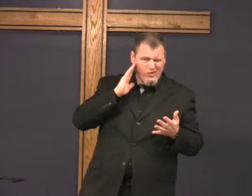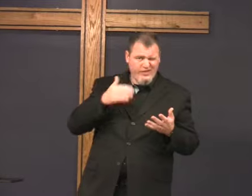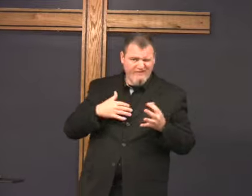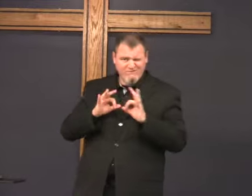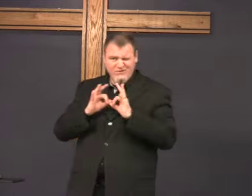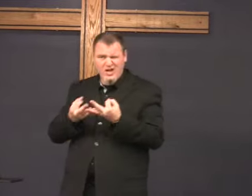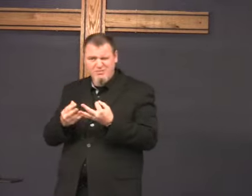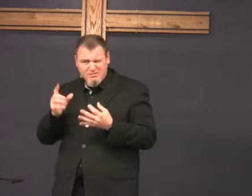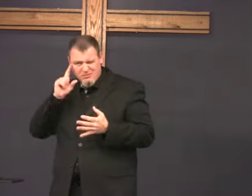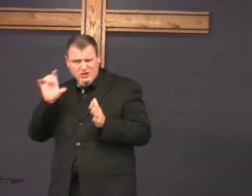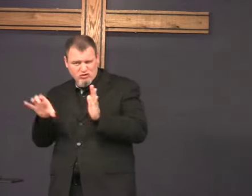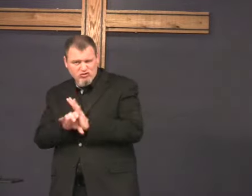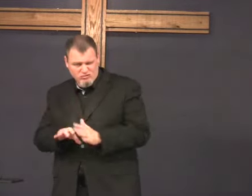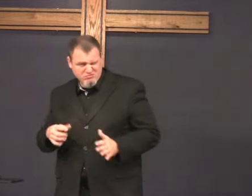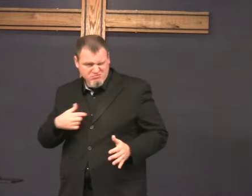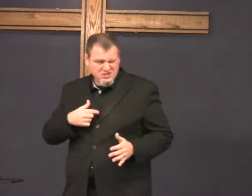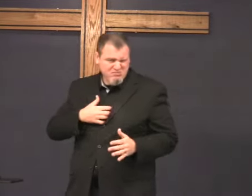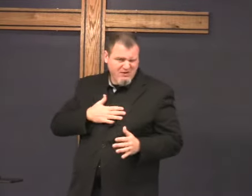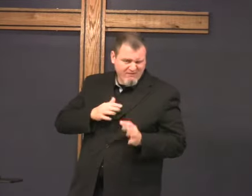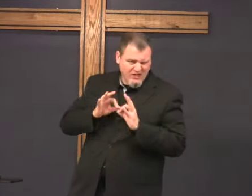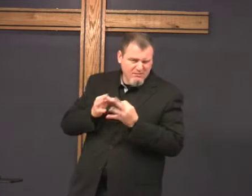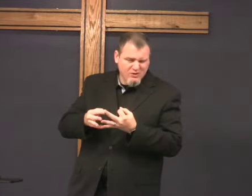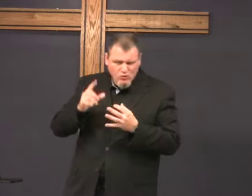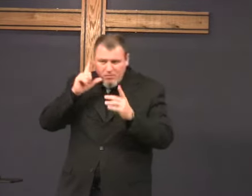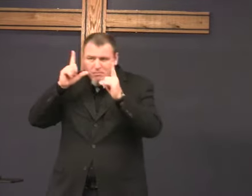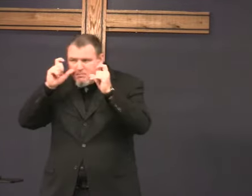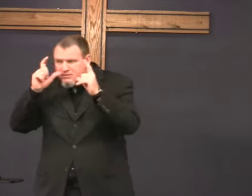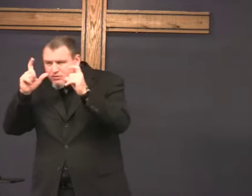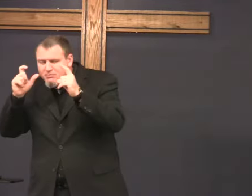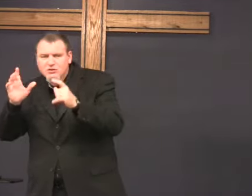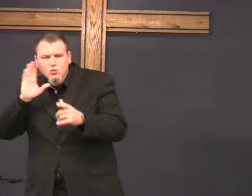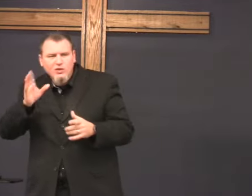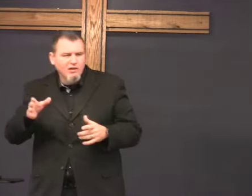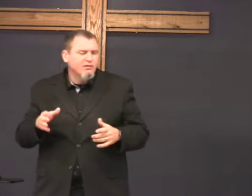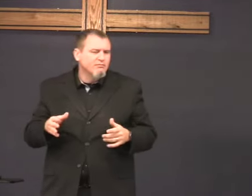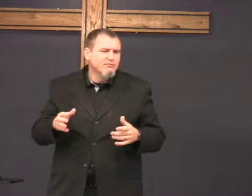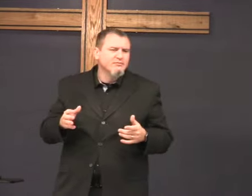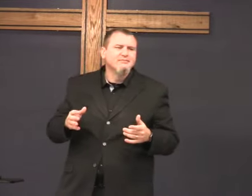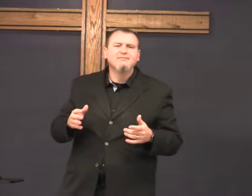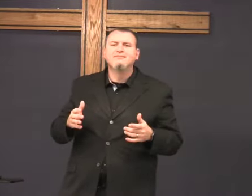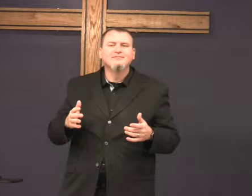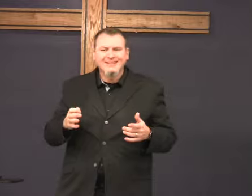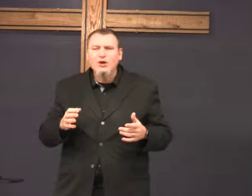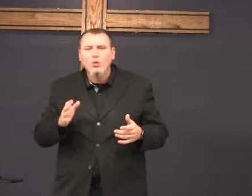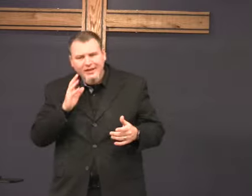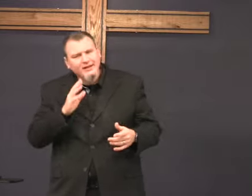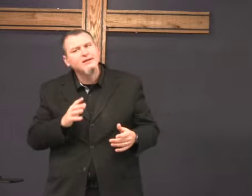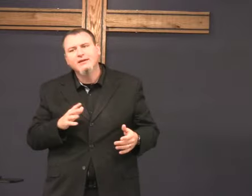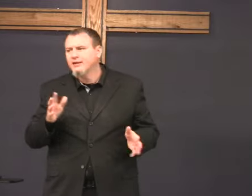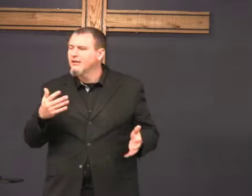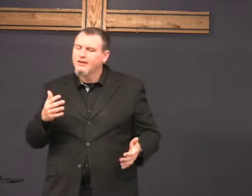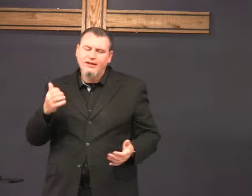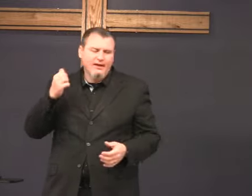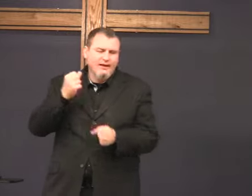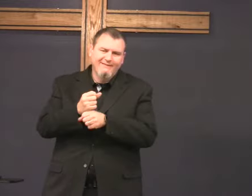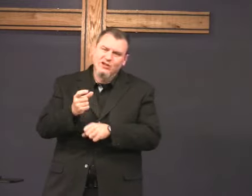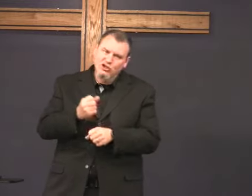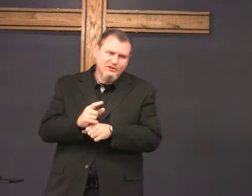this week we have a family picture my family and I usually have a picture and every